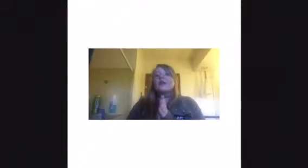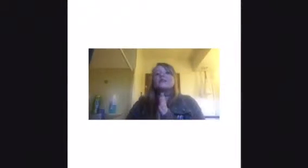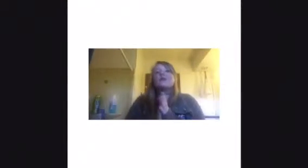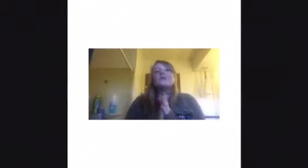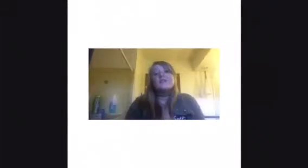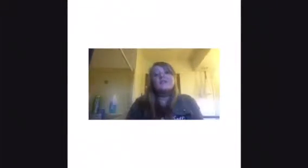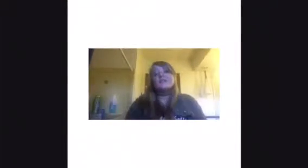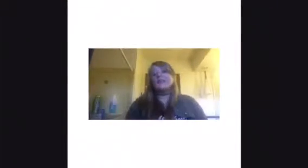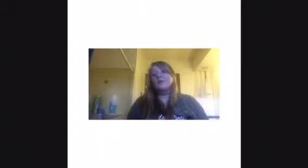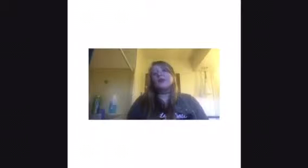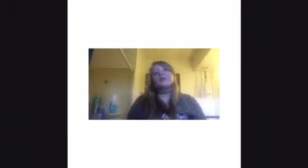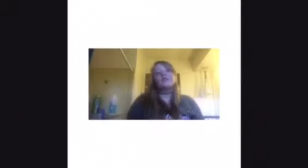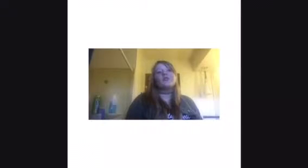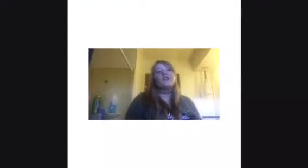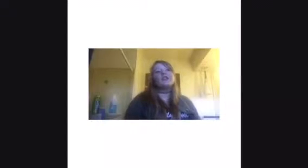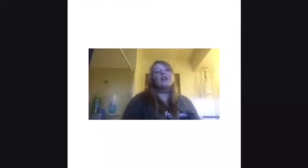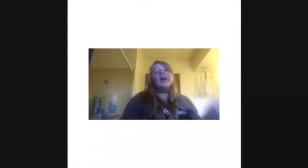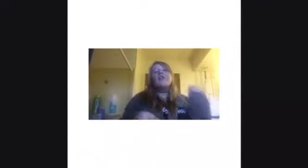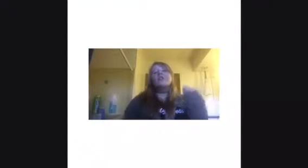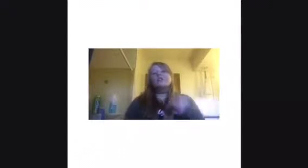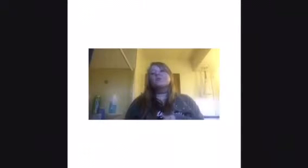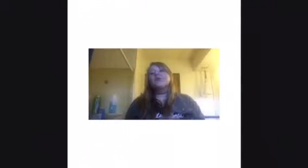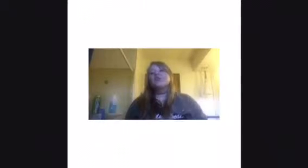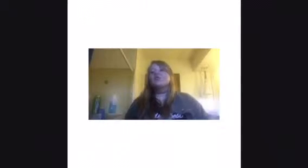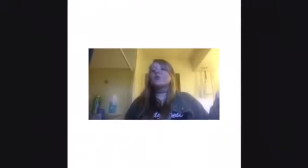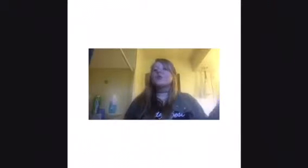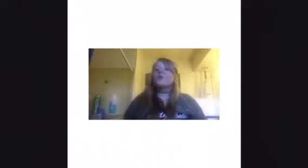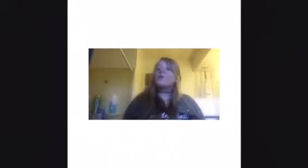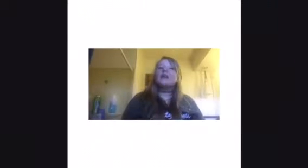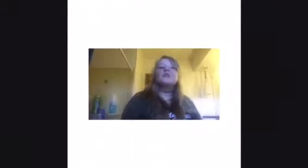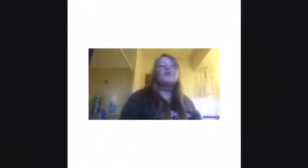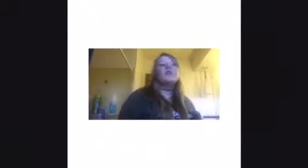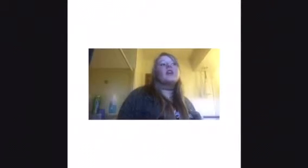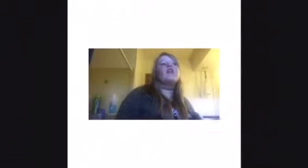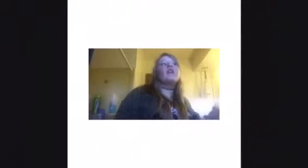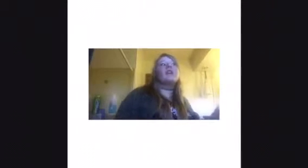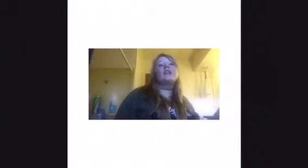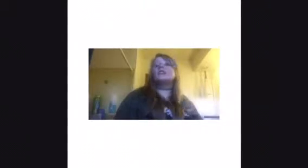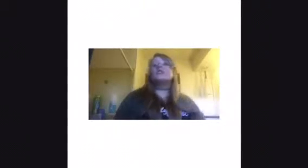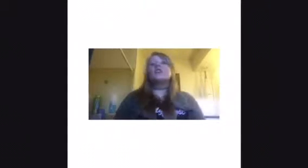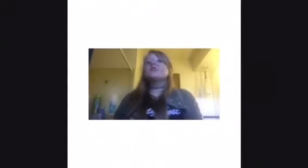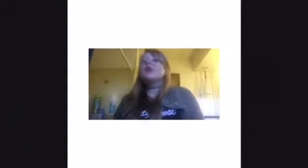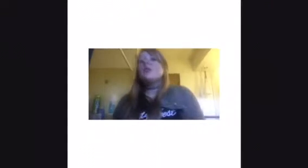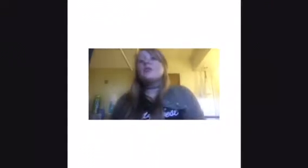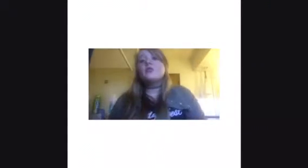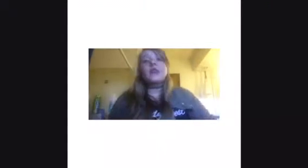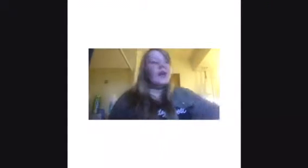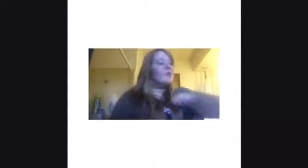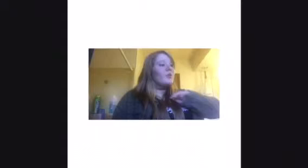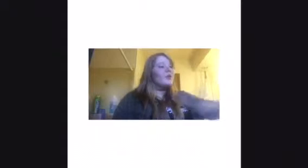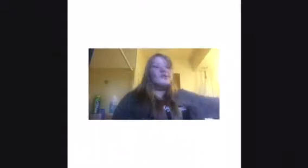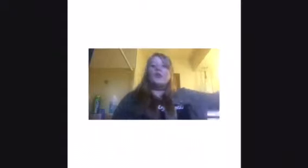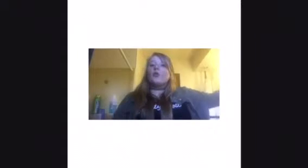because I will definitely take them into consideration. For this week, I just wanted to do the back to school video, and then any suggestions I will be doing afterwards, so